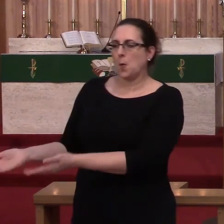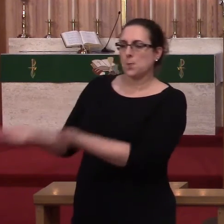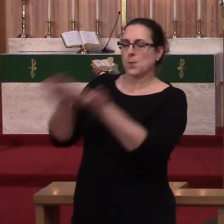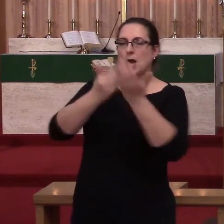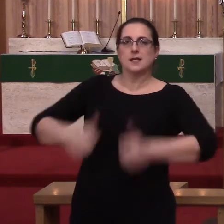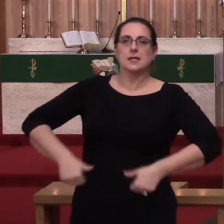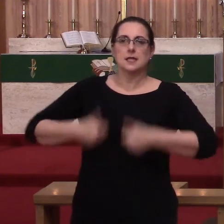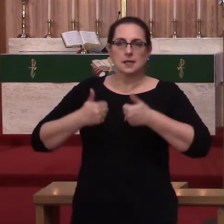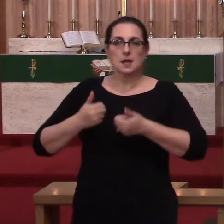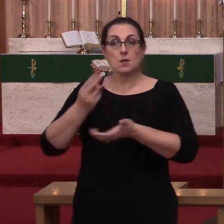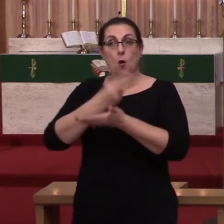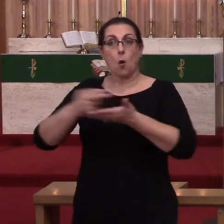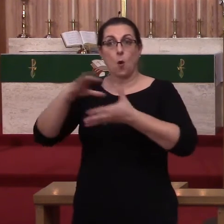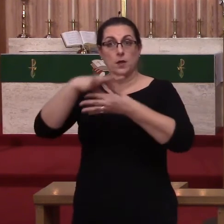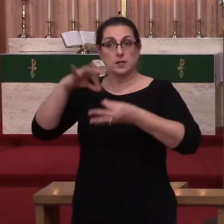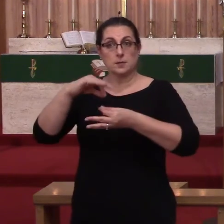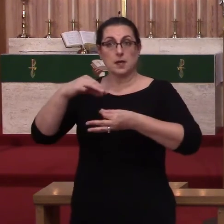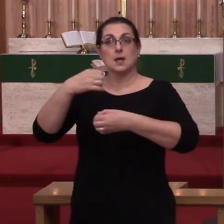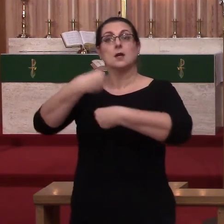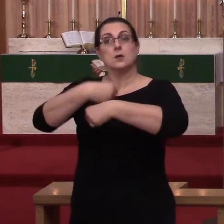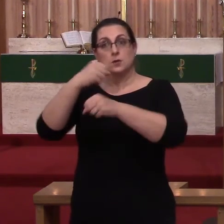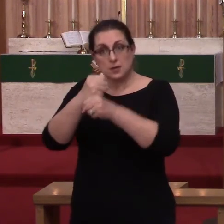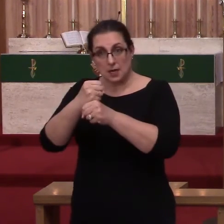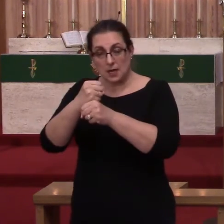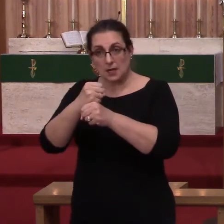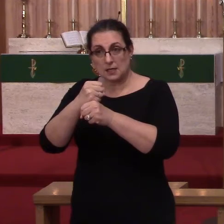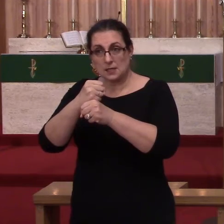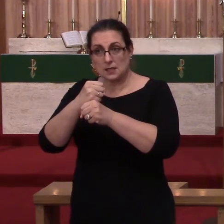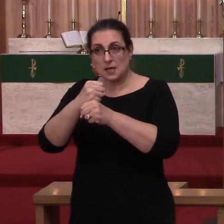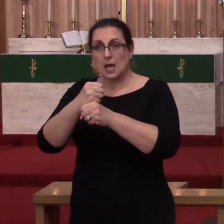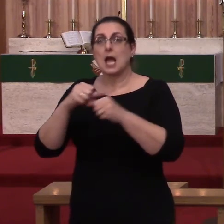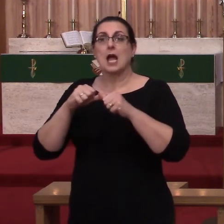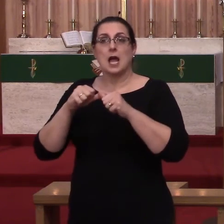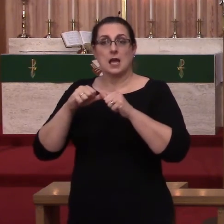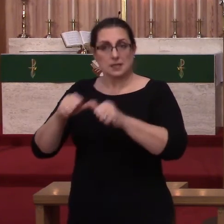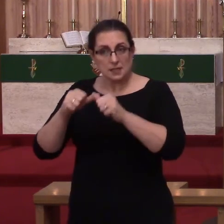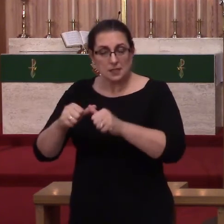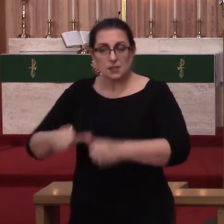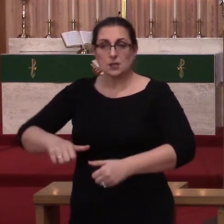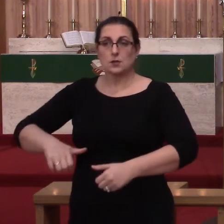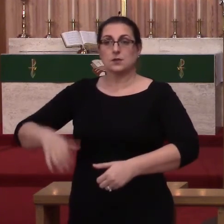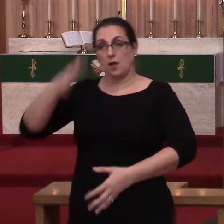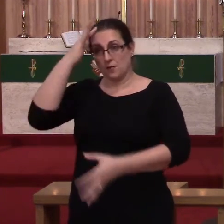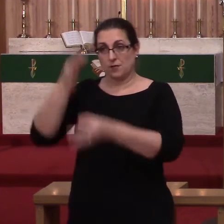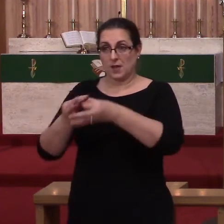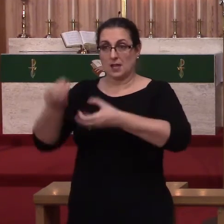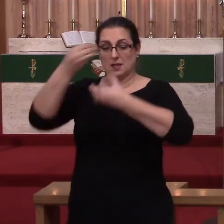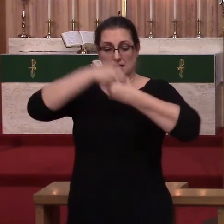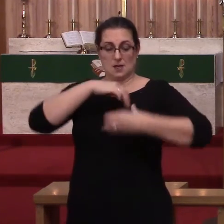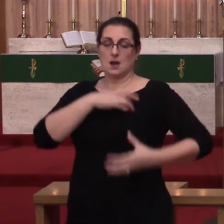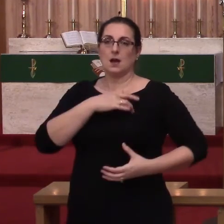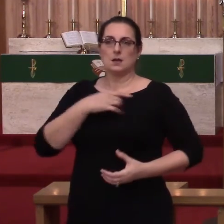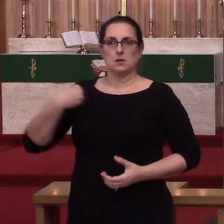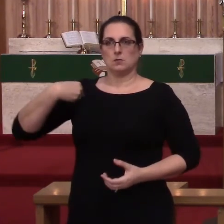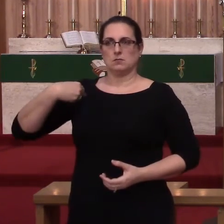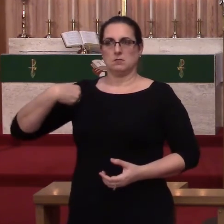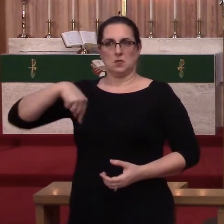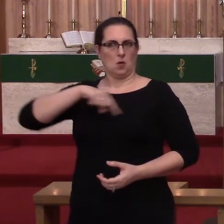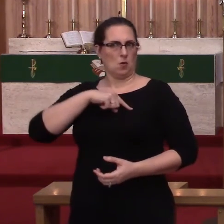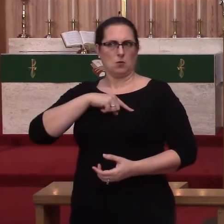Spirit who creates and sustains faith in our hearts. We certainly can take no credit in any of this for ourselves,